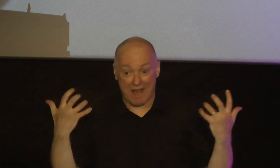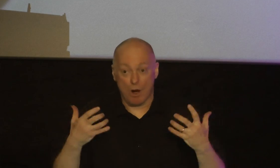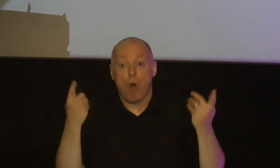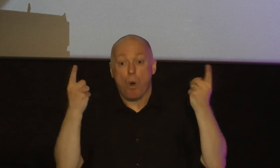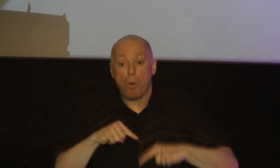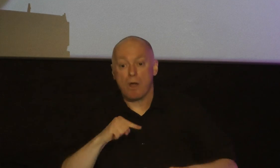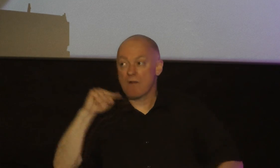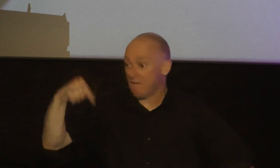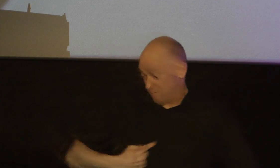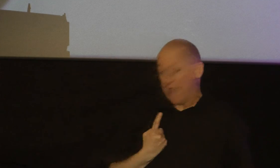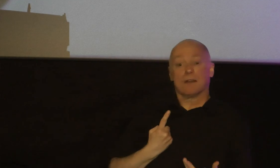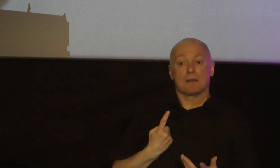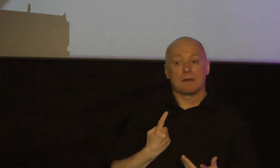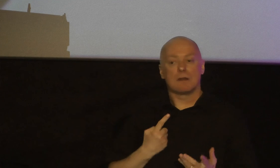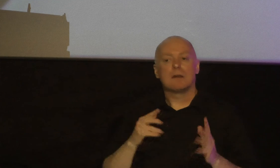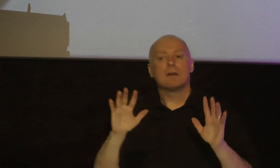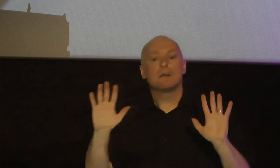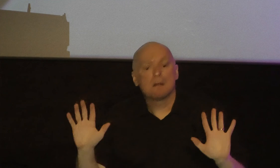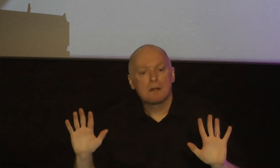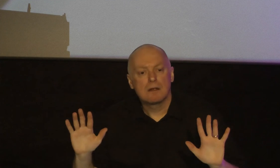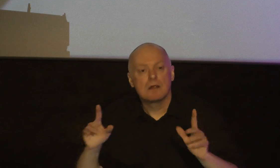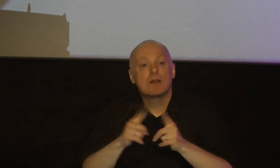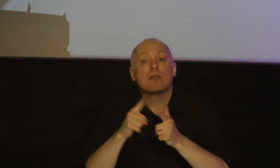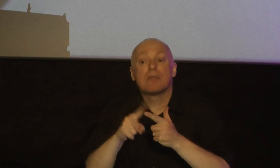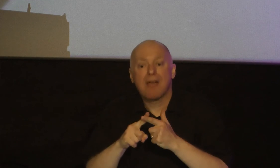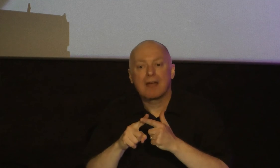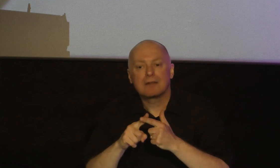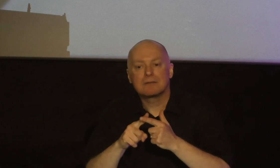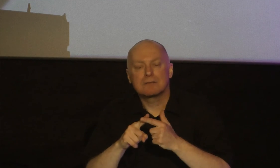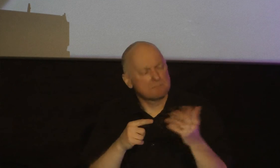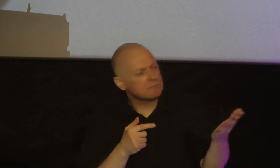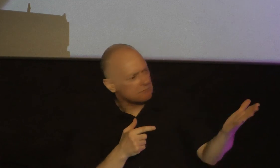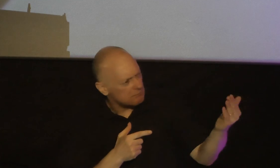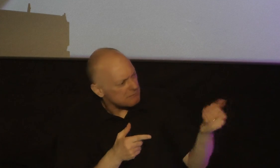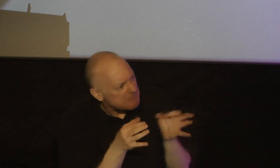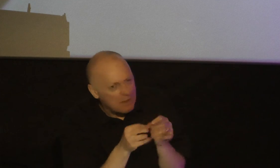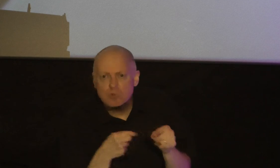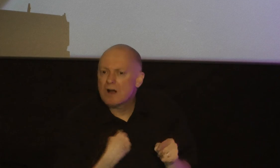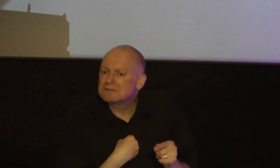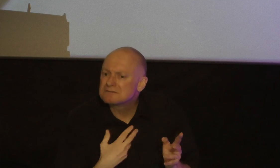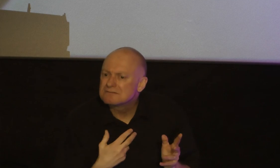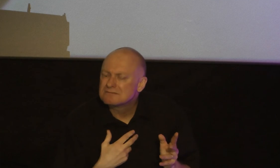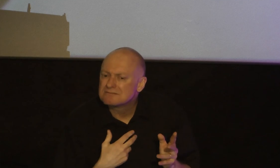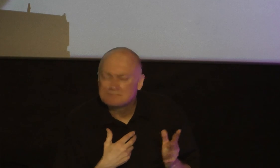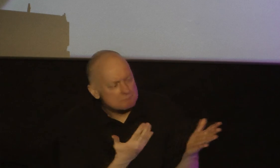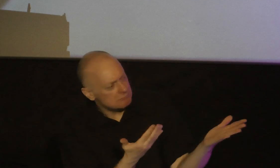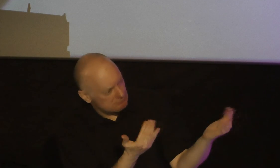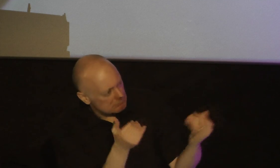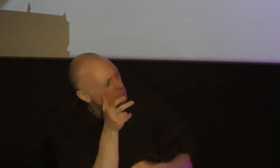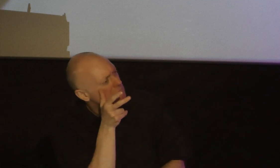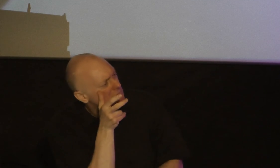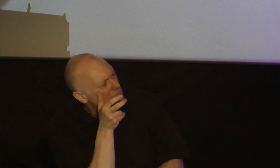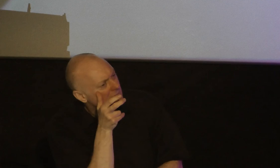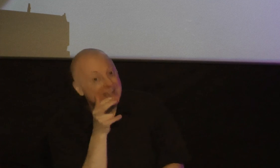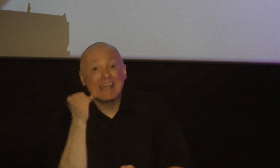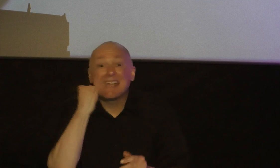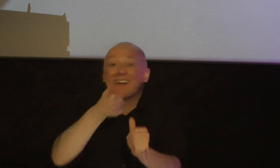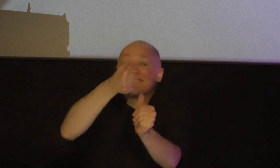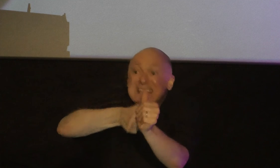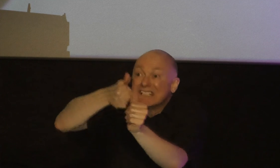offended listen we want you to be heard but if each of us do this if each